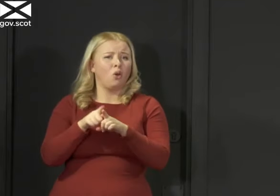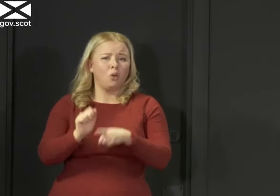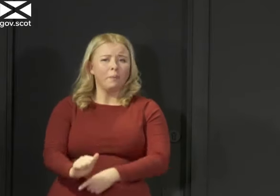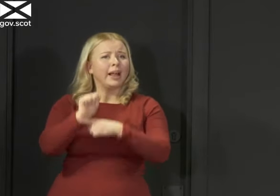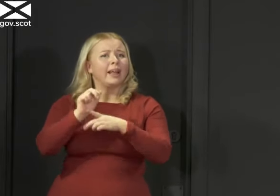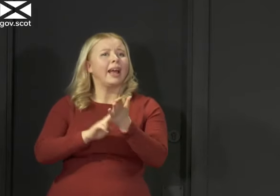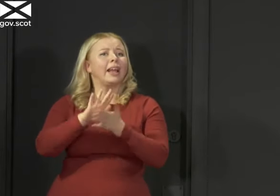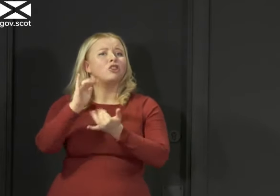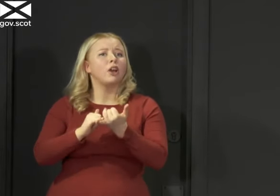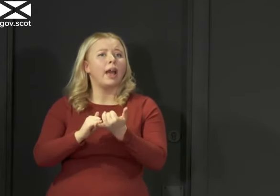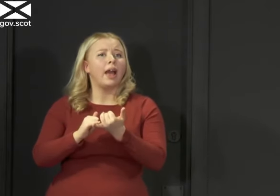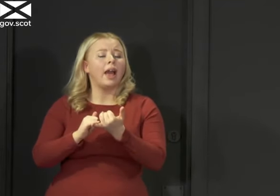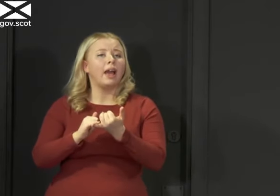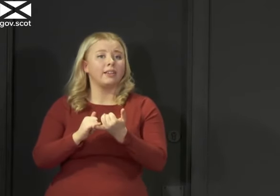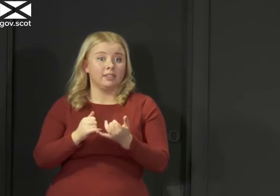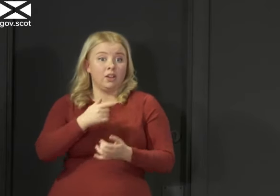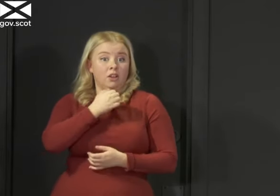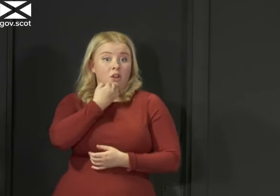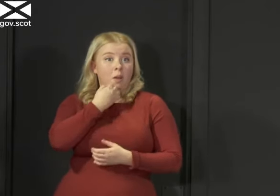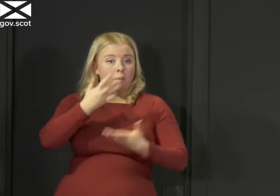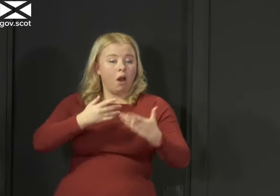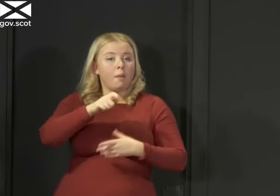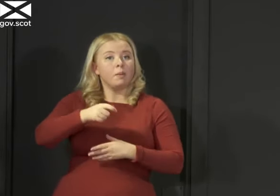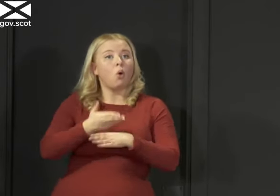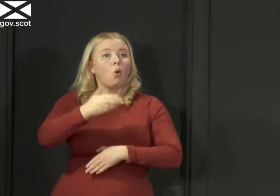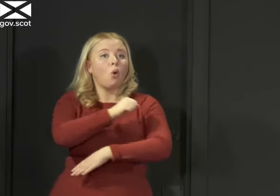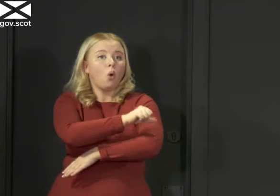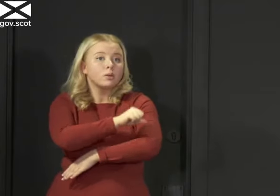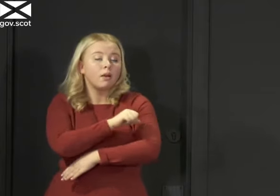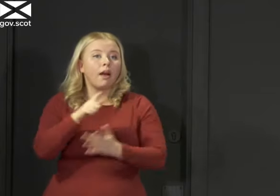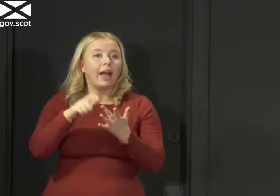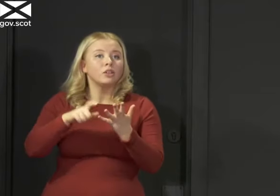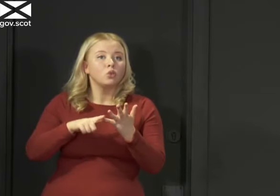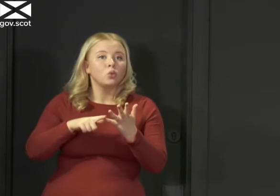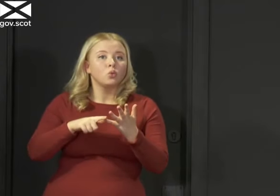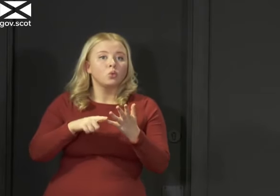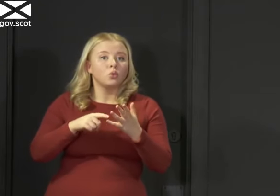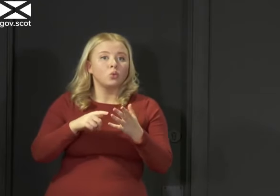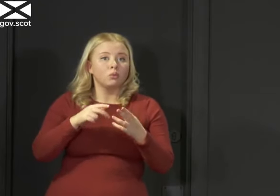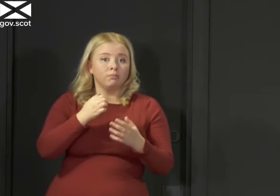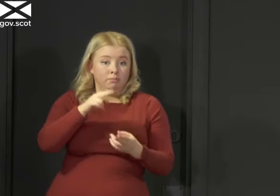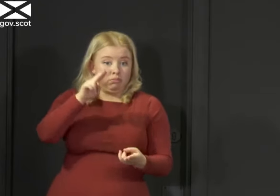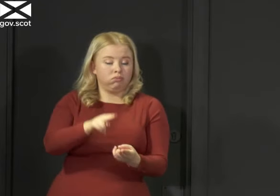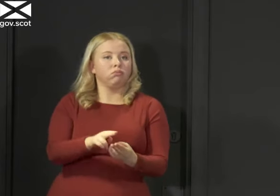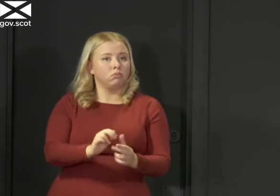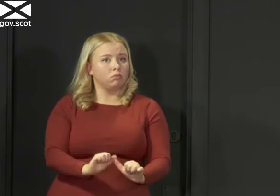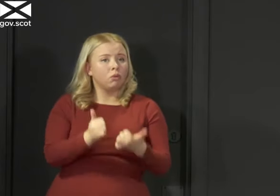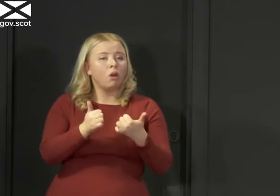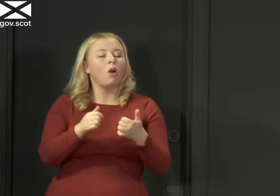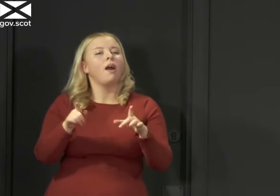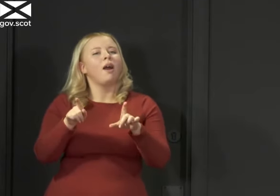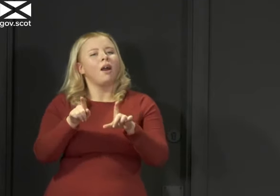Health Service, as the numbers on hospital admissions and ICU demonstrate. And notwithstanding these really